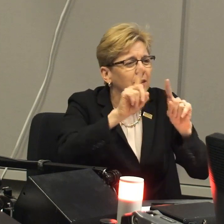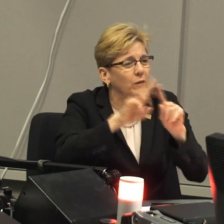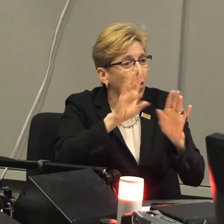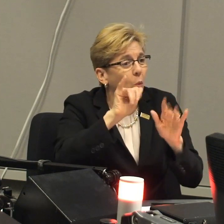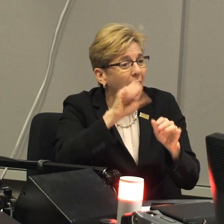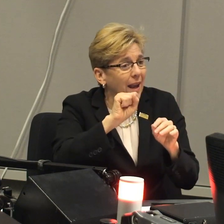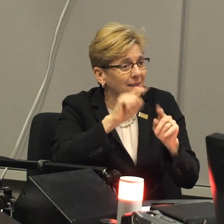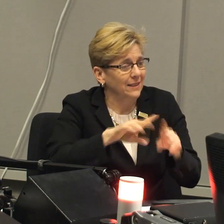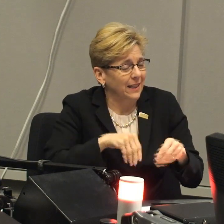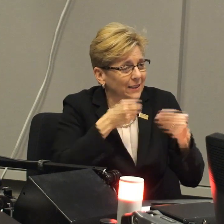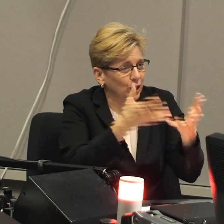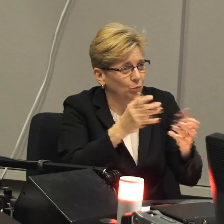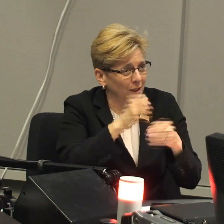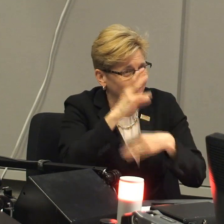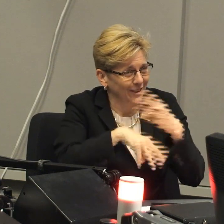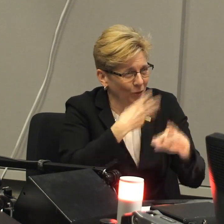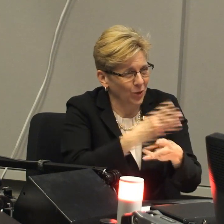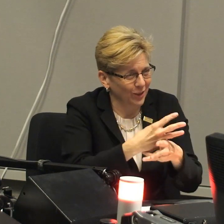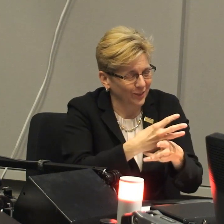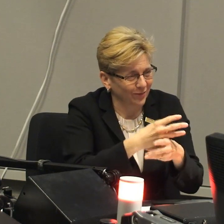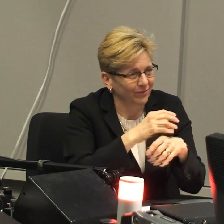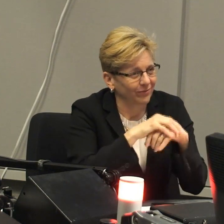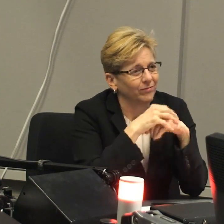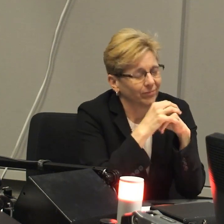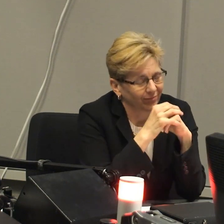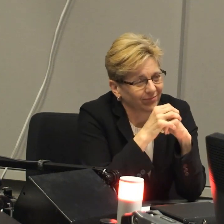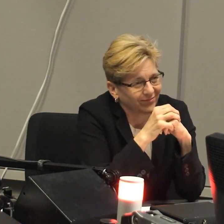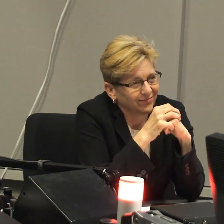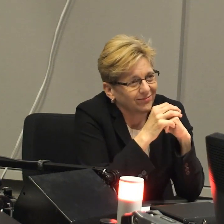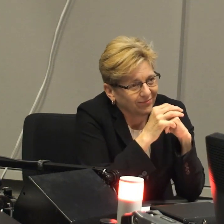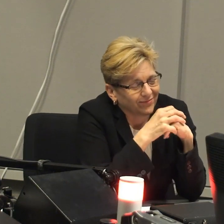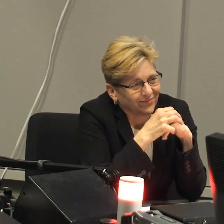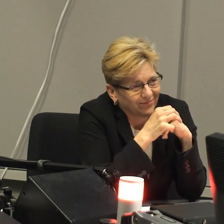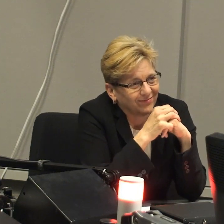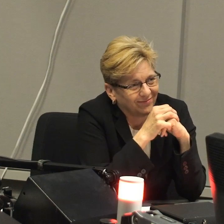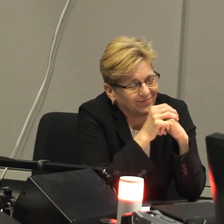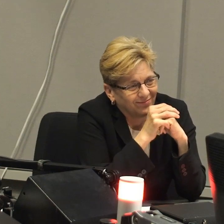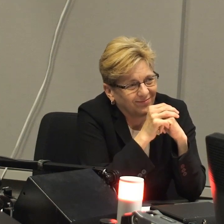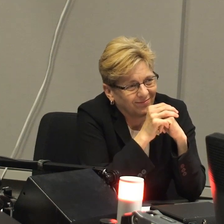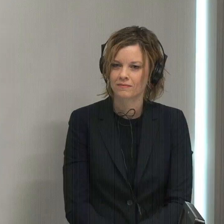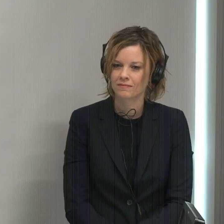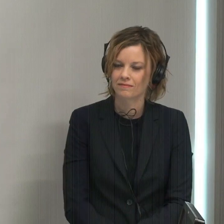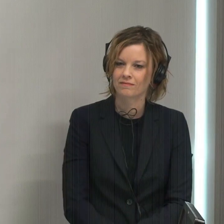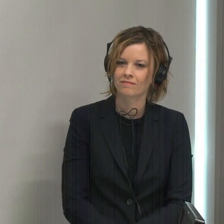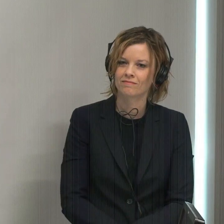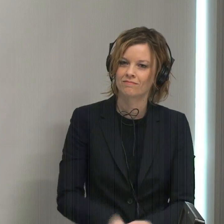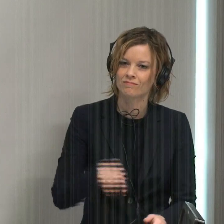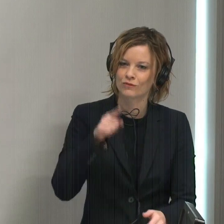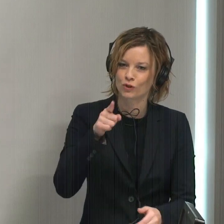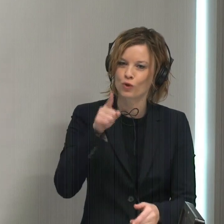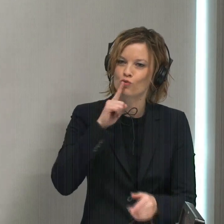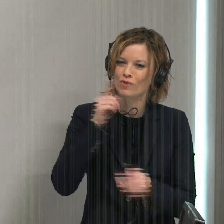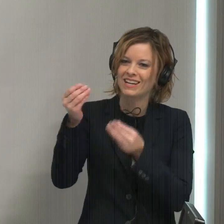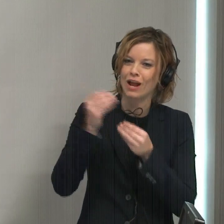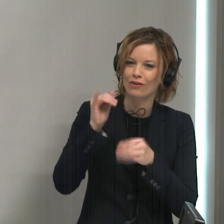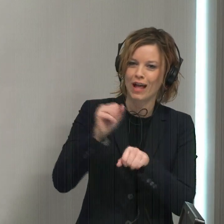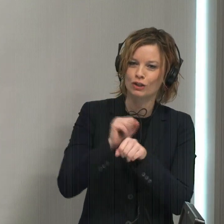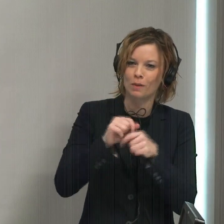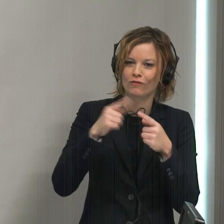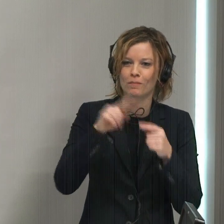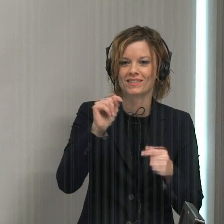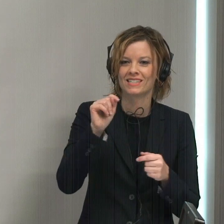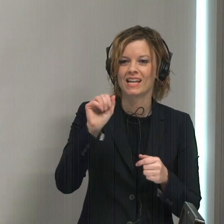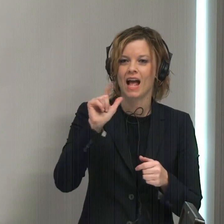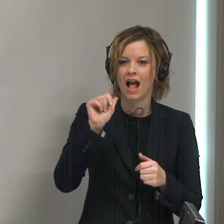and to acquire knowledge in a number of different ways as it's presented to us in the world. You inherit this job from T. Allen